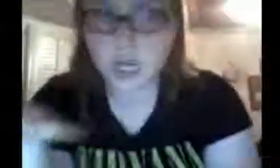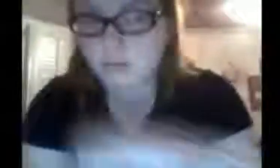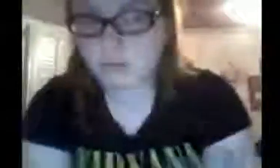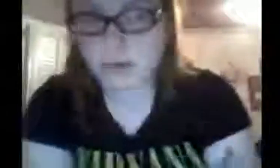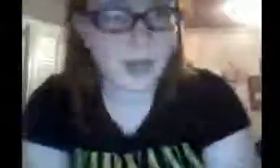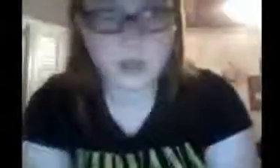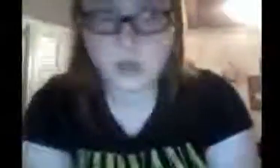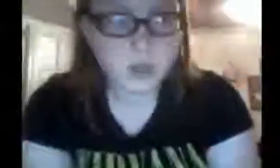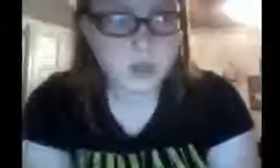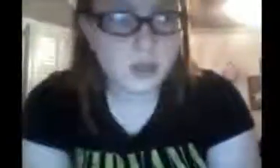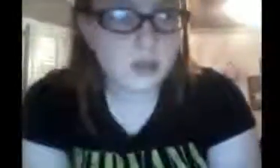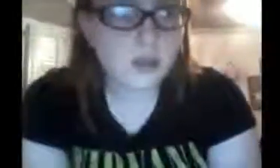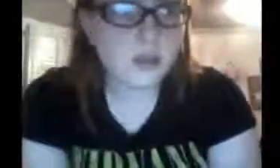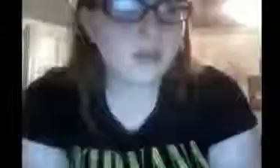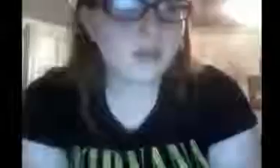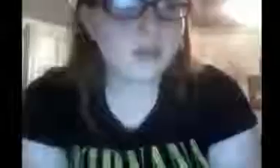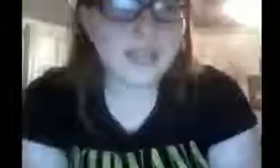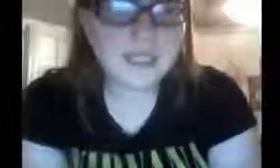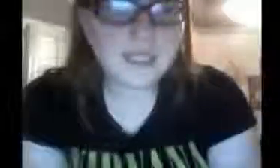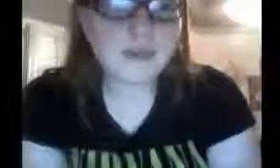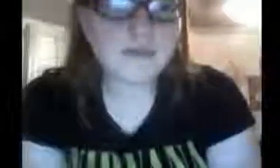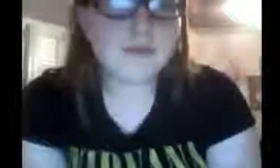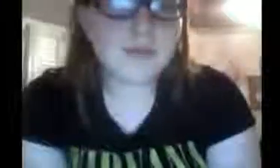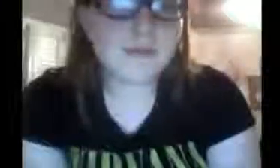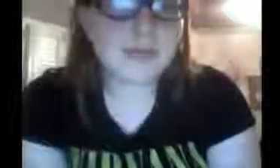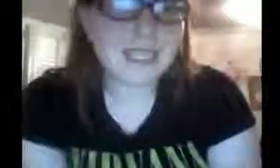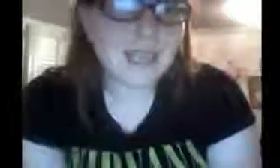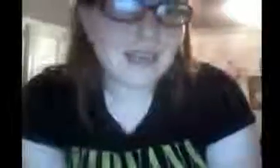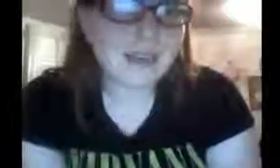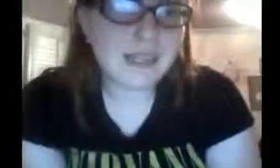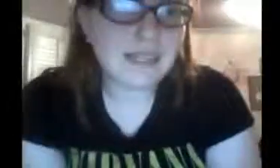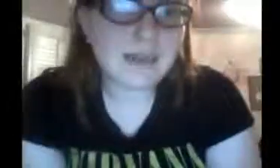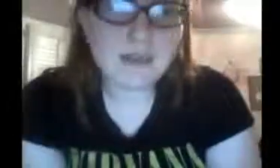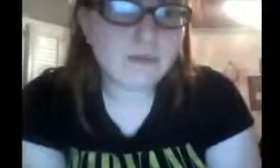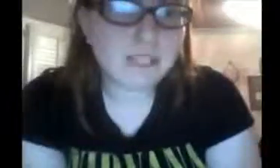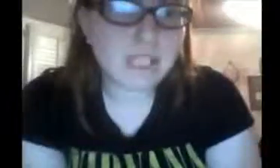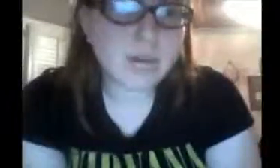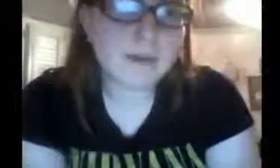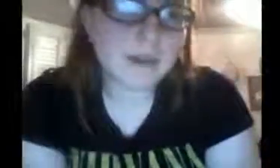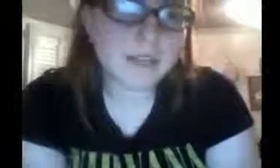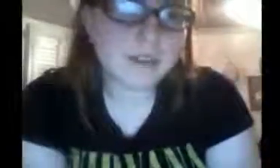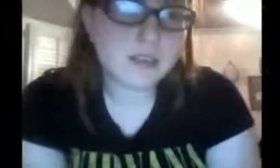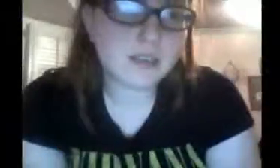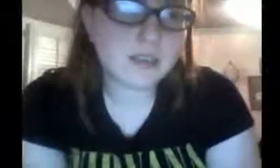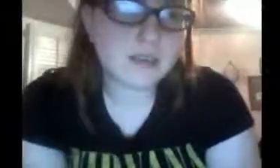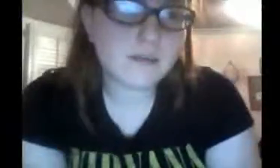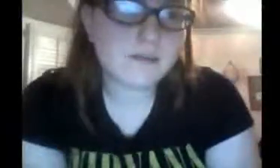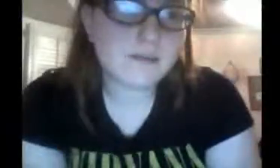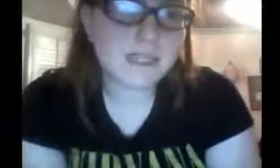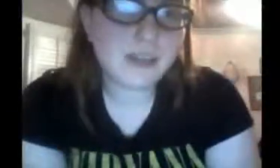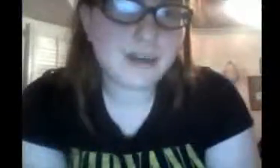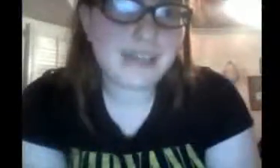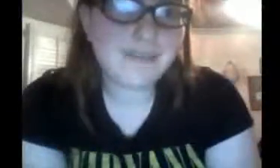down right away. And that's tough. Because they can't, at the time, they couldn't really talk about it. But, you know, I